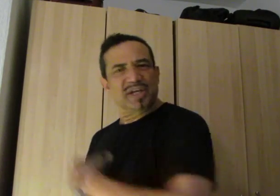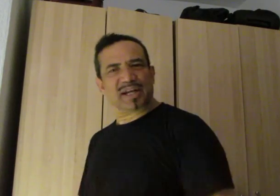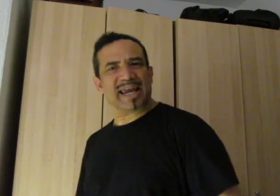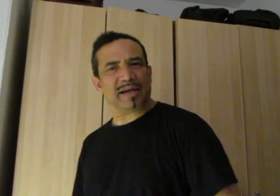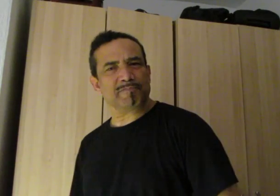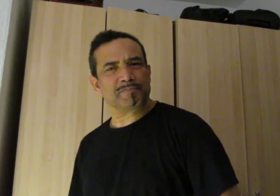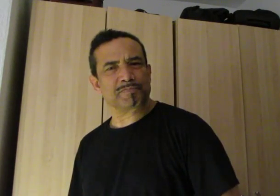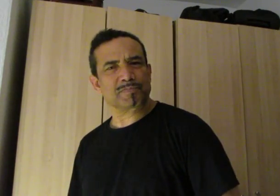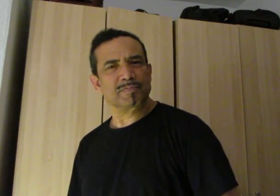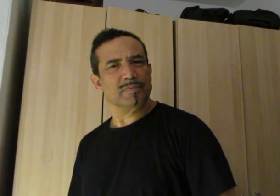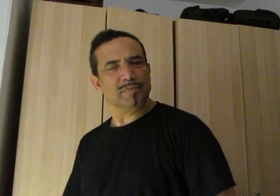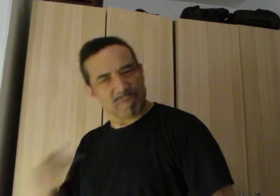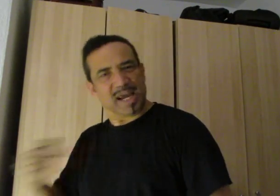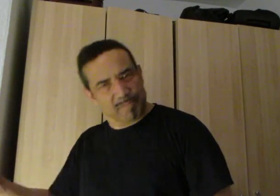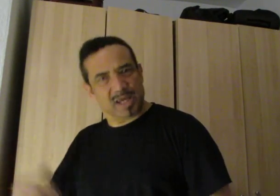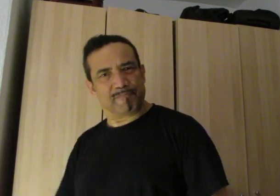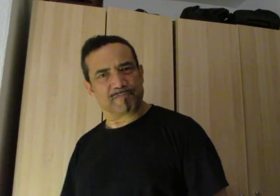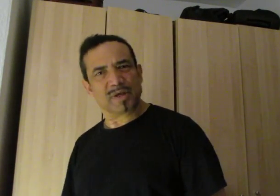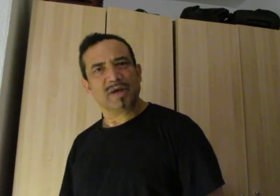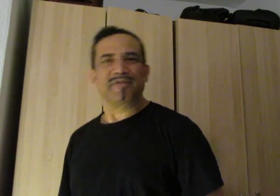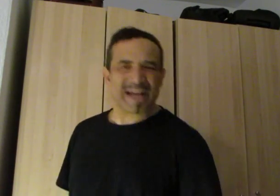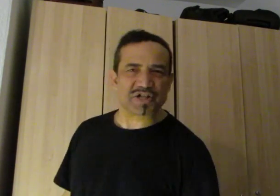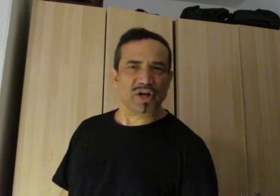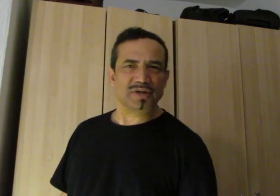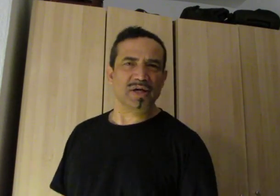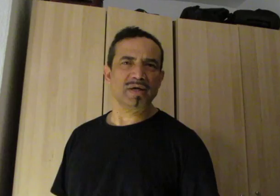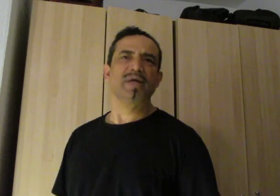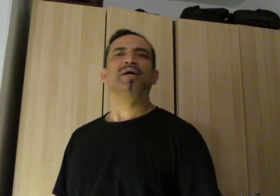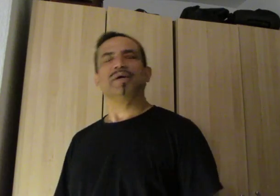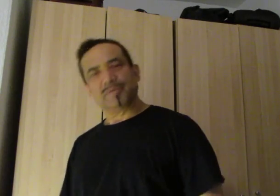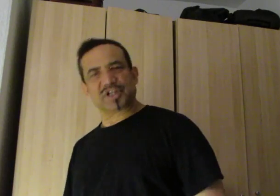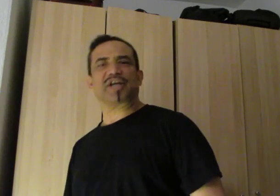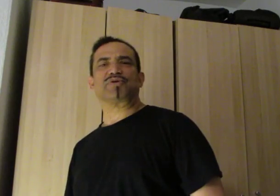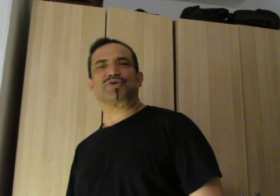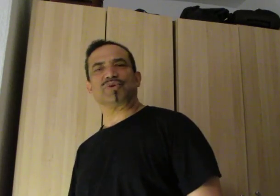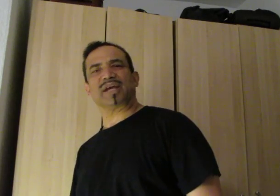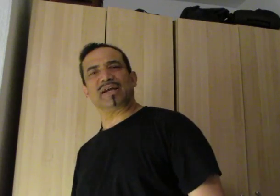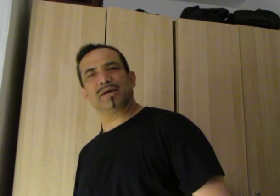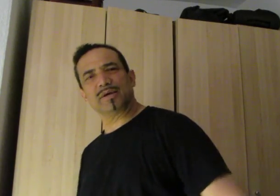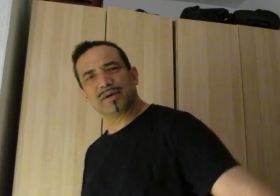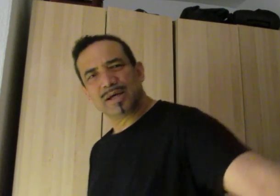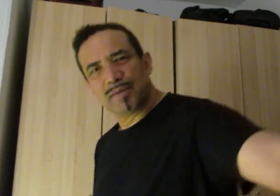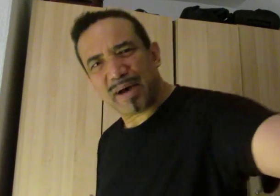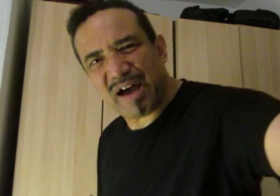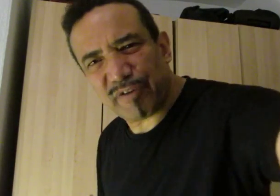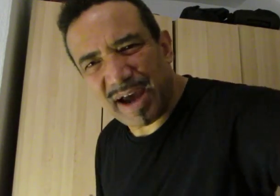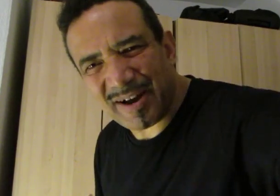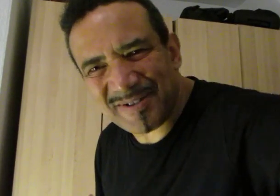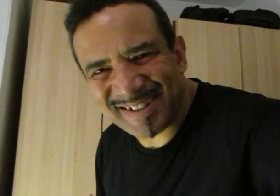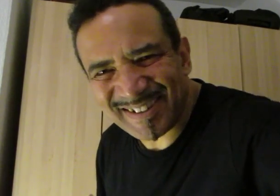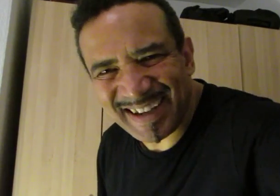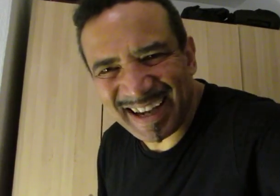singing again me and me thanks a lot checking you soon again bye for now okay you